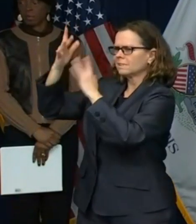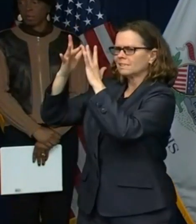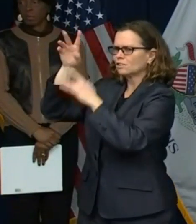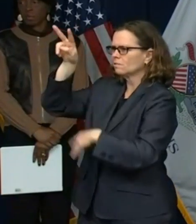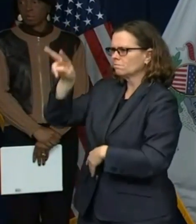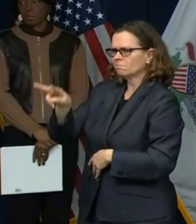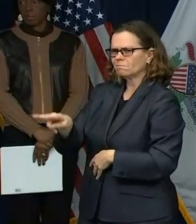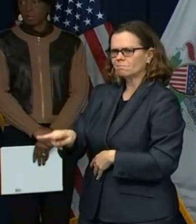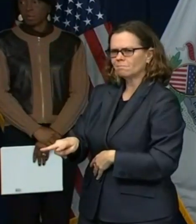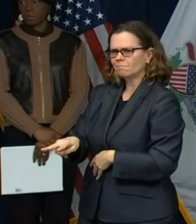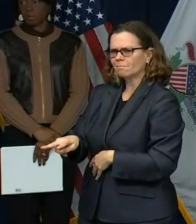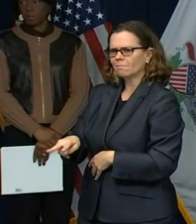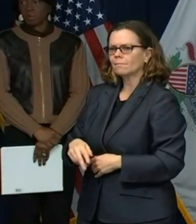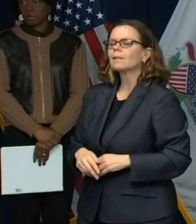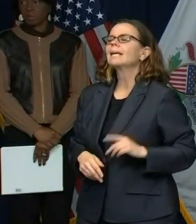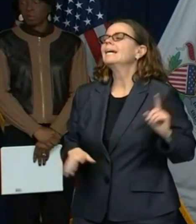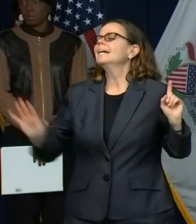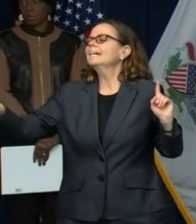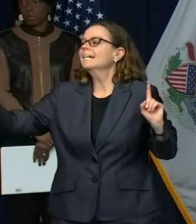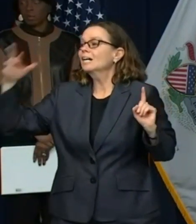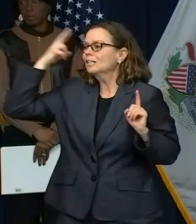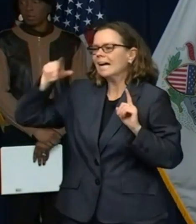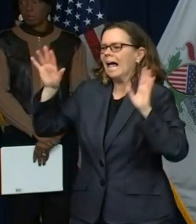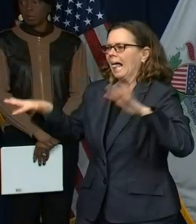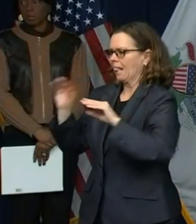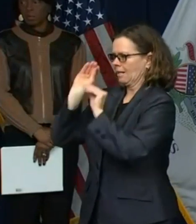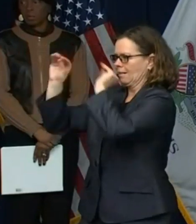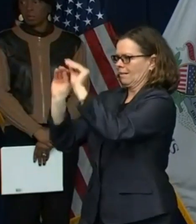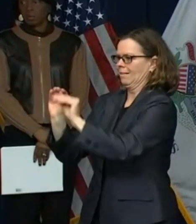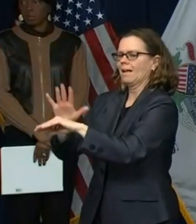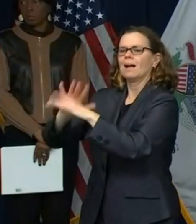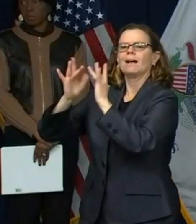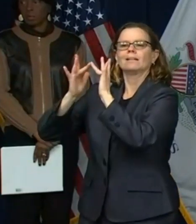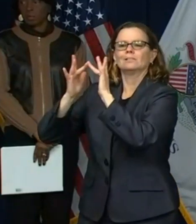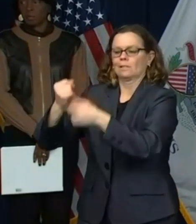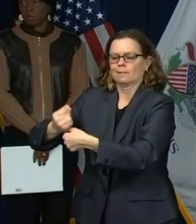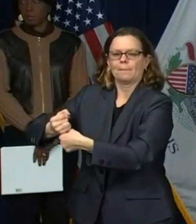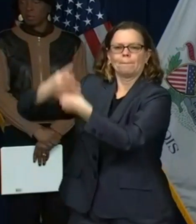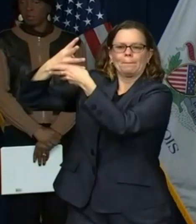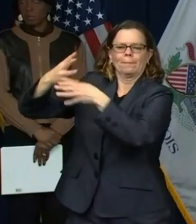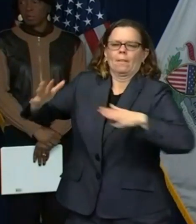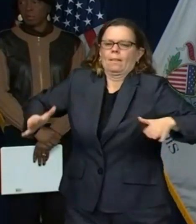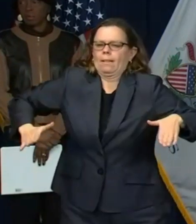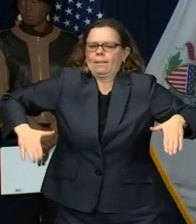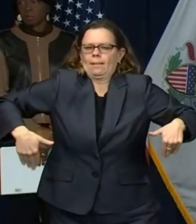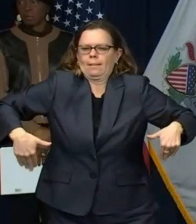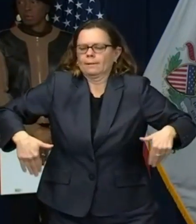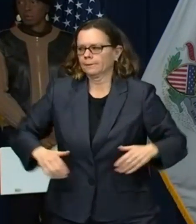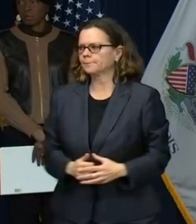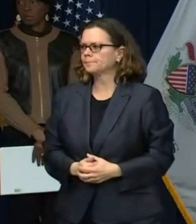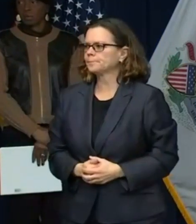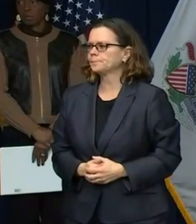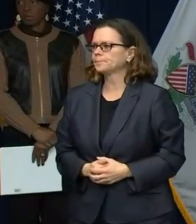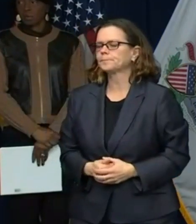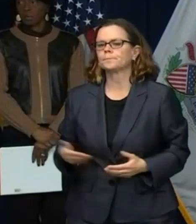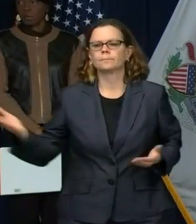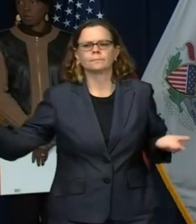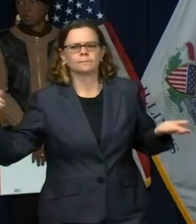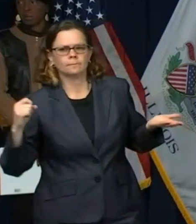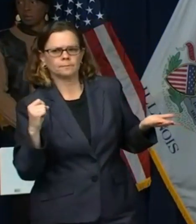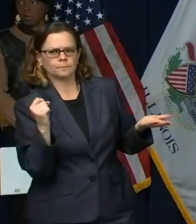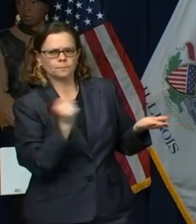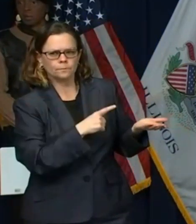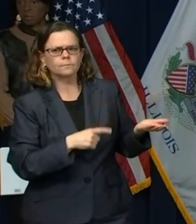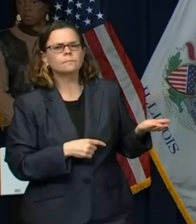your spokesperson earlier this week said, quote, we don't watch the president's press conferences because they are not a source of factual